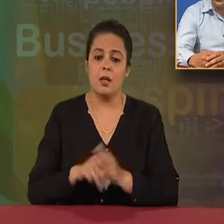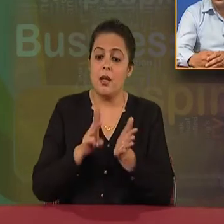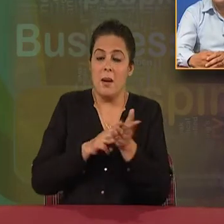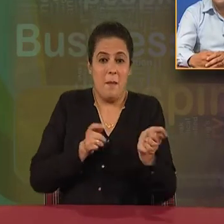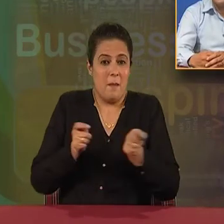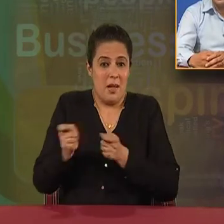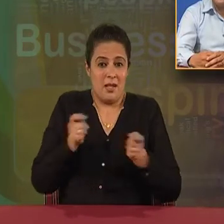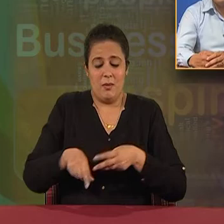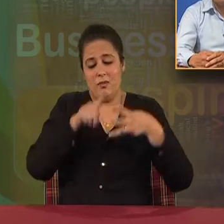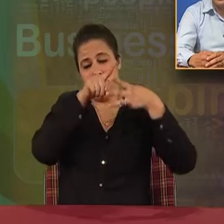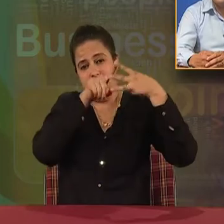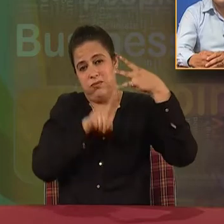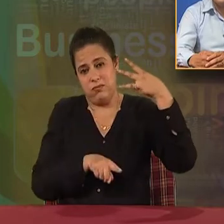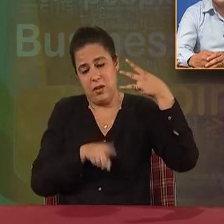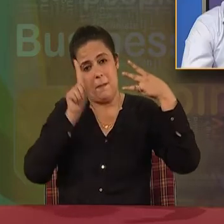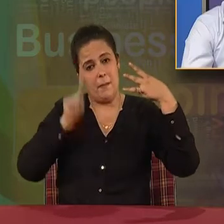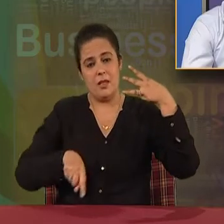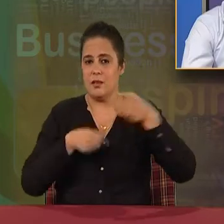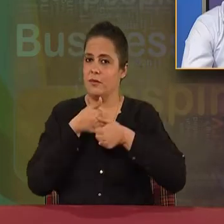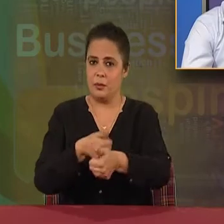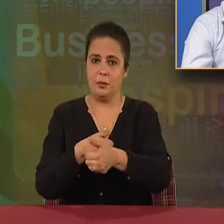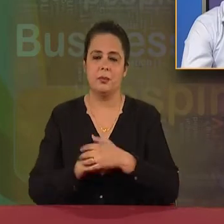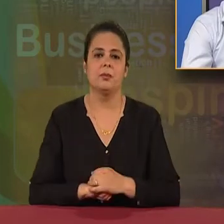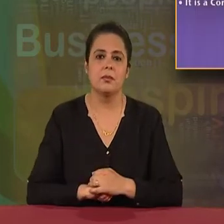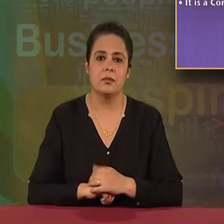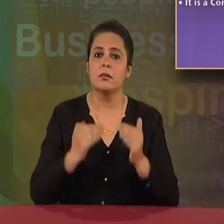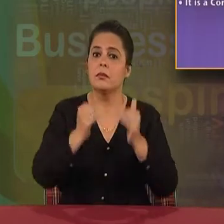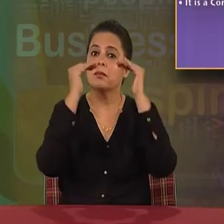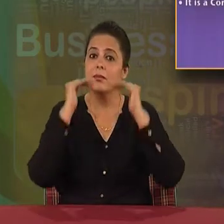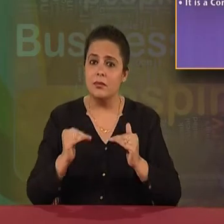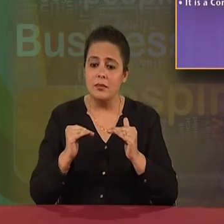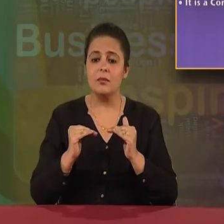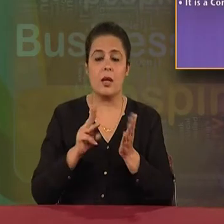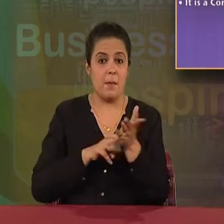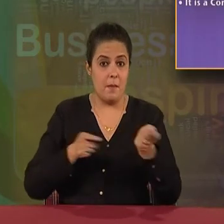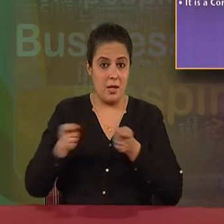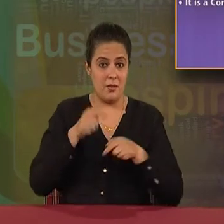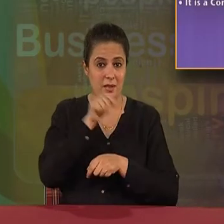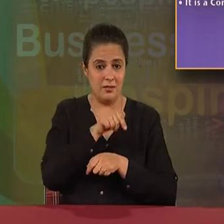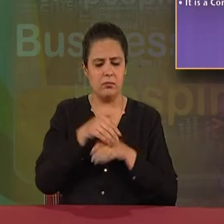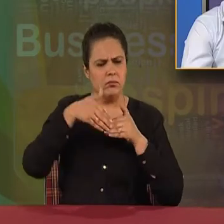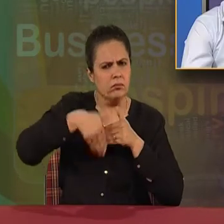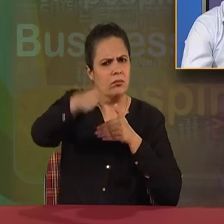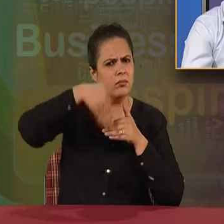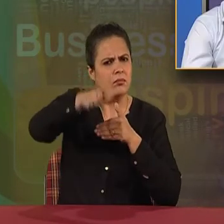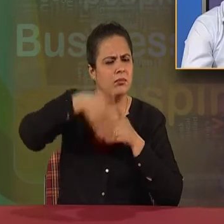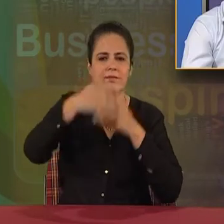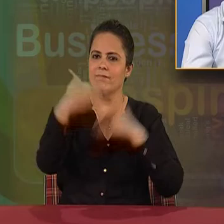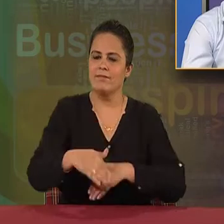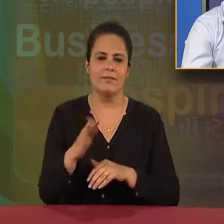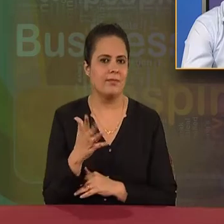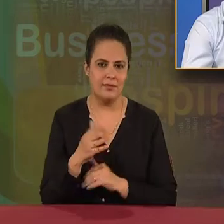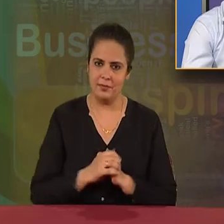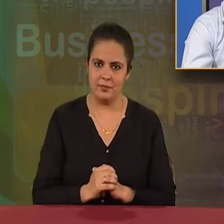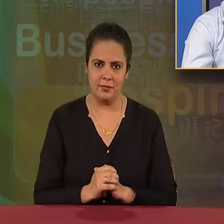at all the three levels of management. Now, next feature we have, it is a continuous process. The process of management